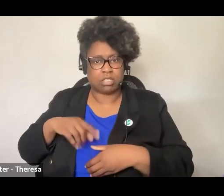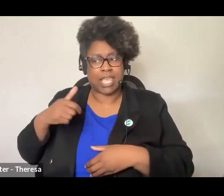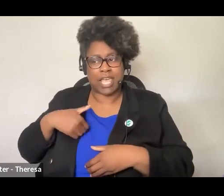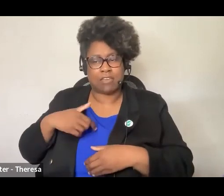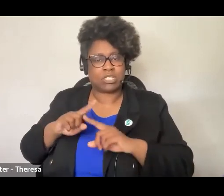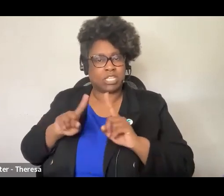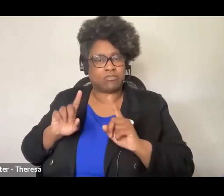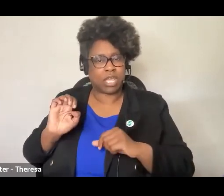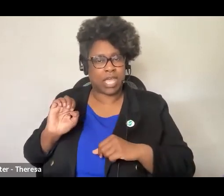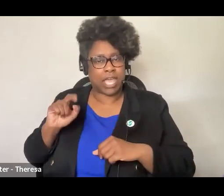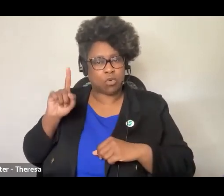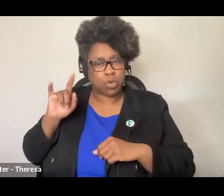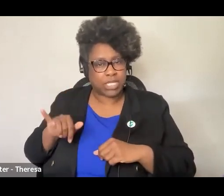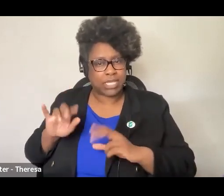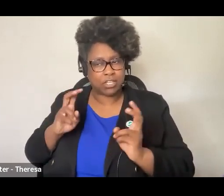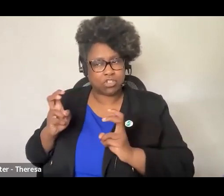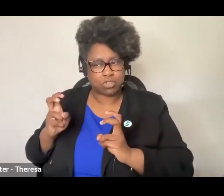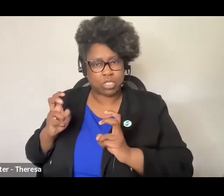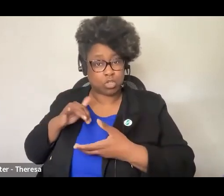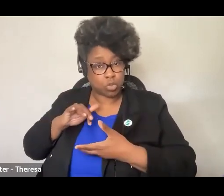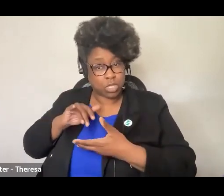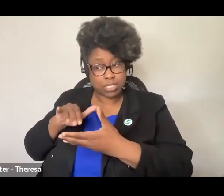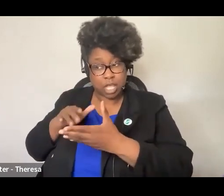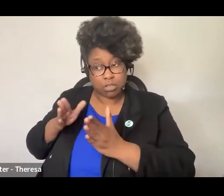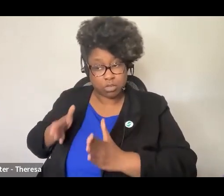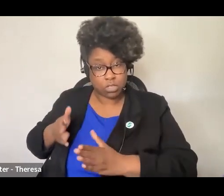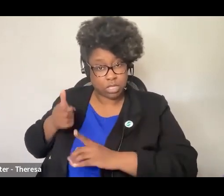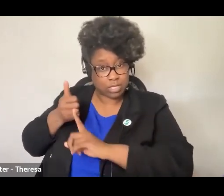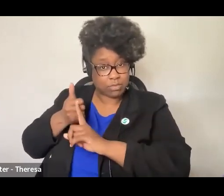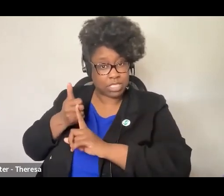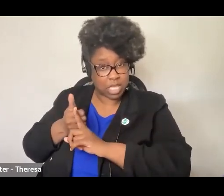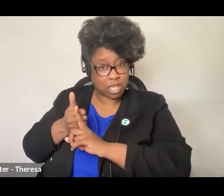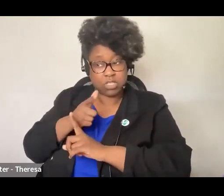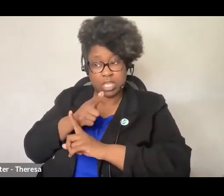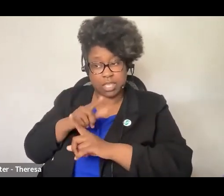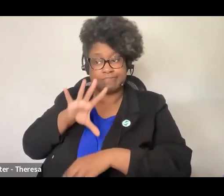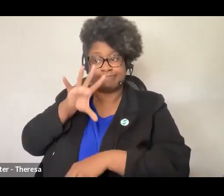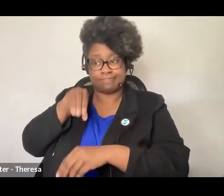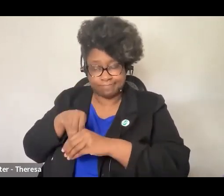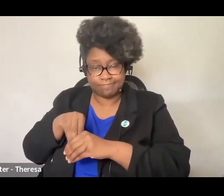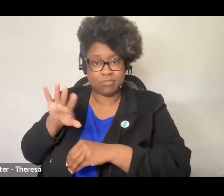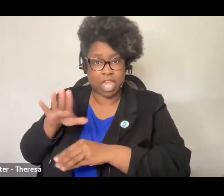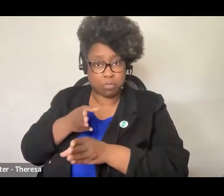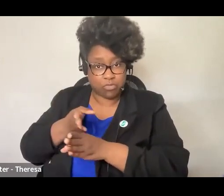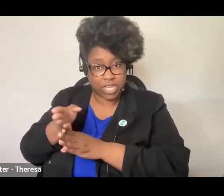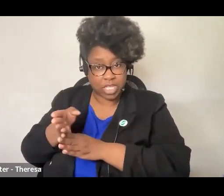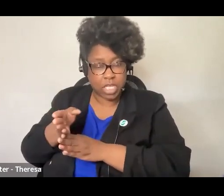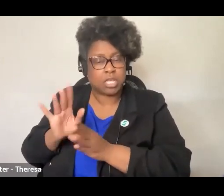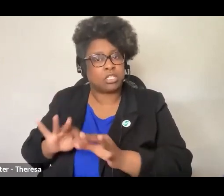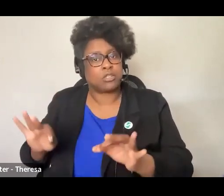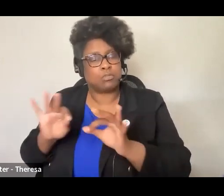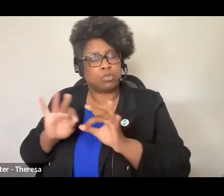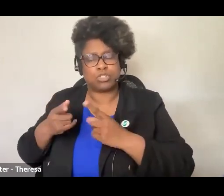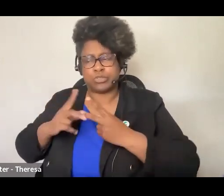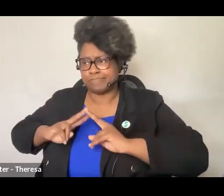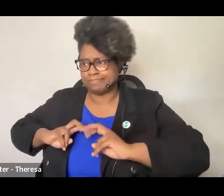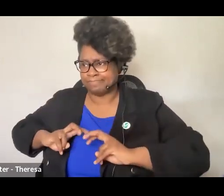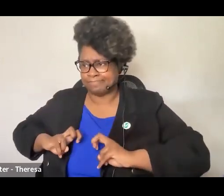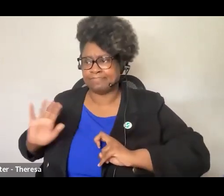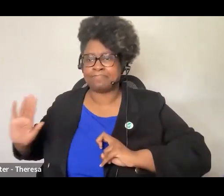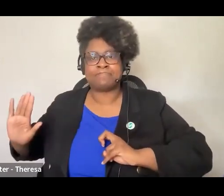demands as the scholars themselves find their way through those professions and so I think it's really important to understand those and people's own